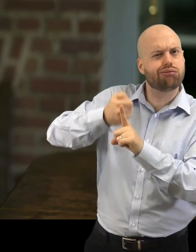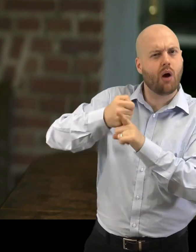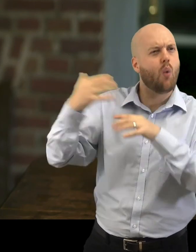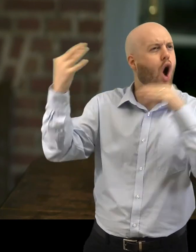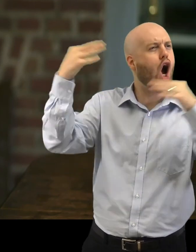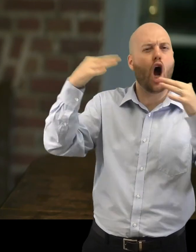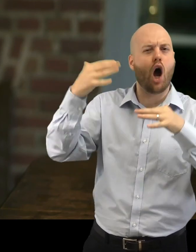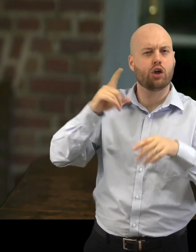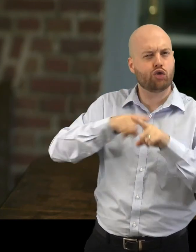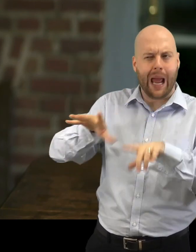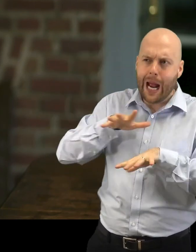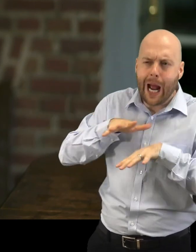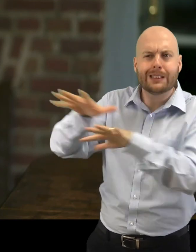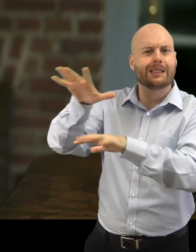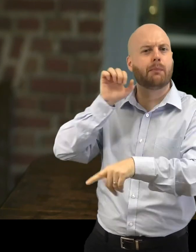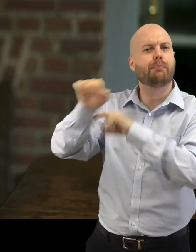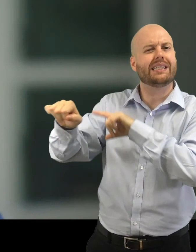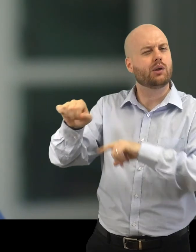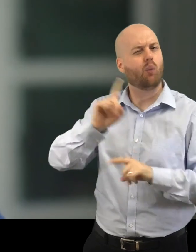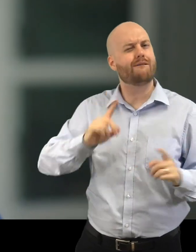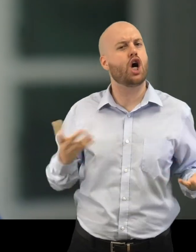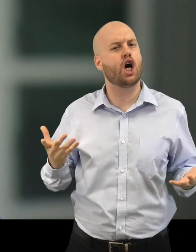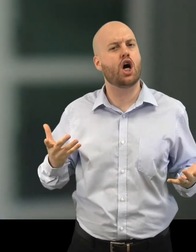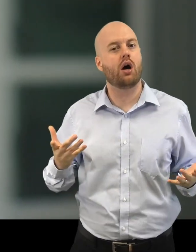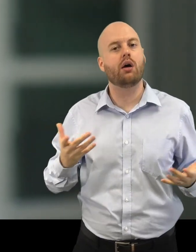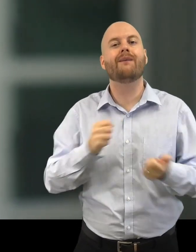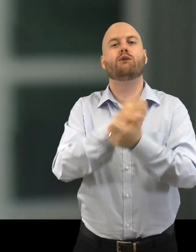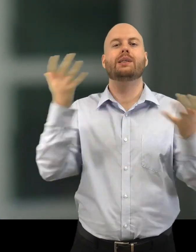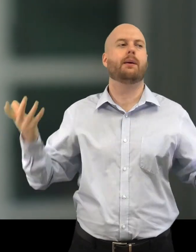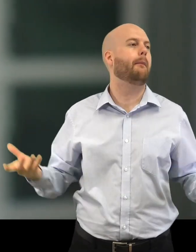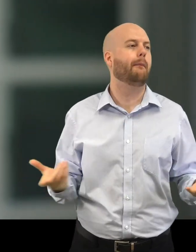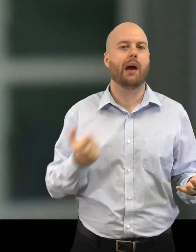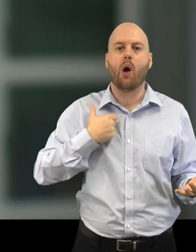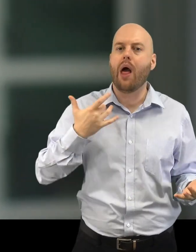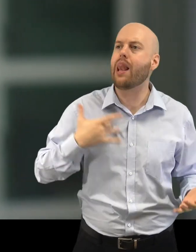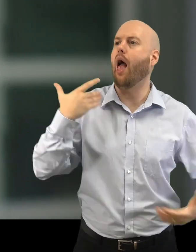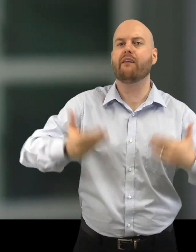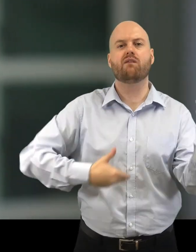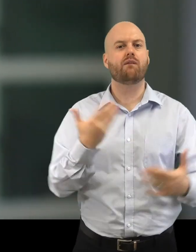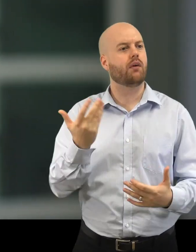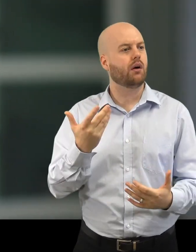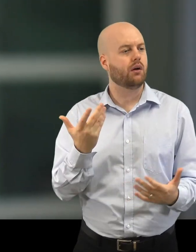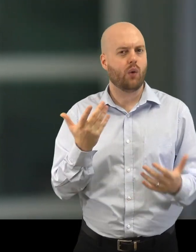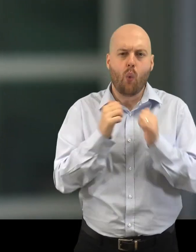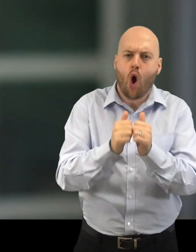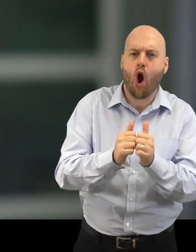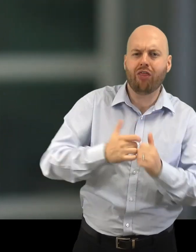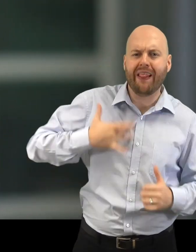our society today, we have to say to ourselves, what is it that makes life wonderful